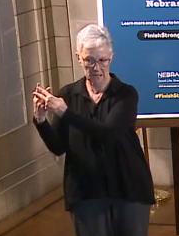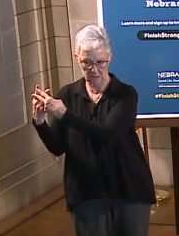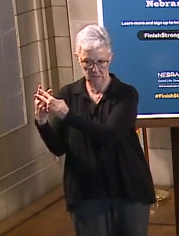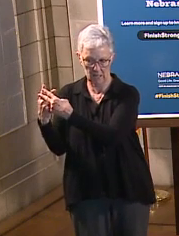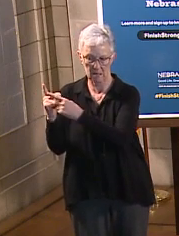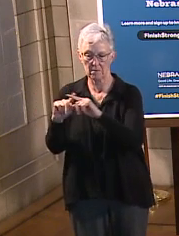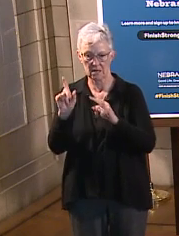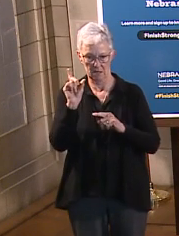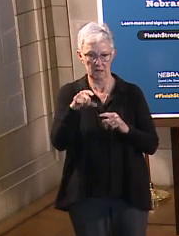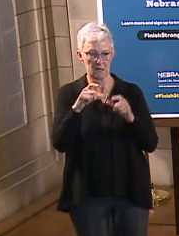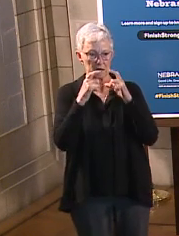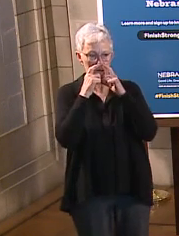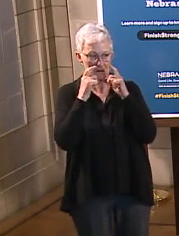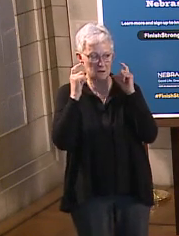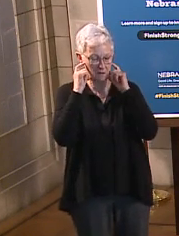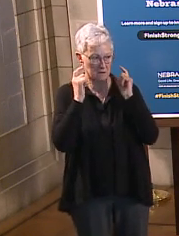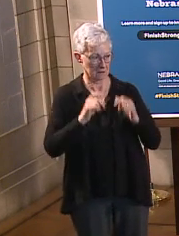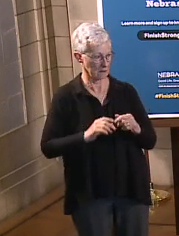I wanted to make sure.